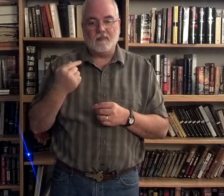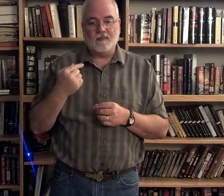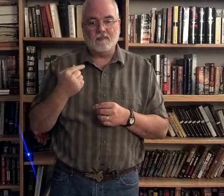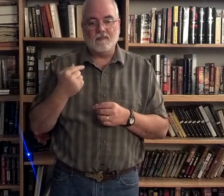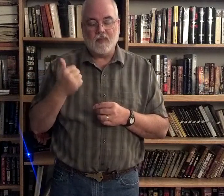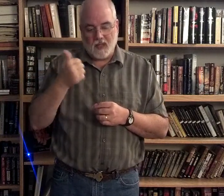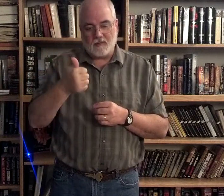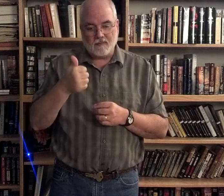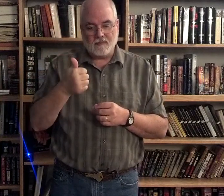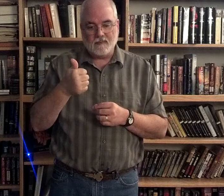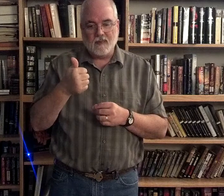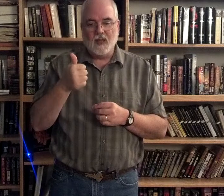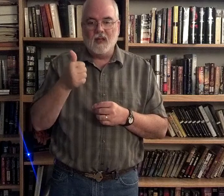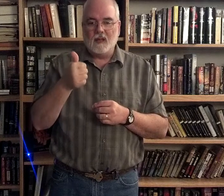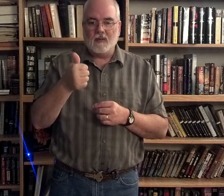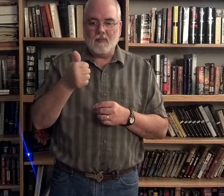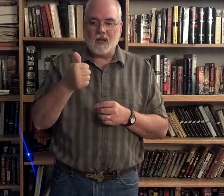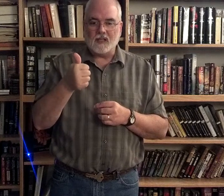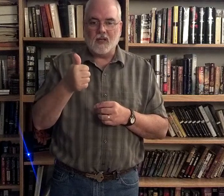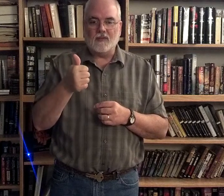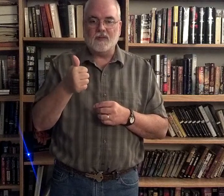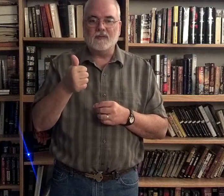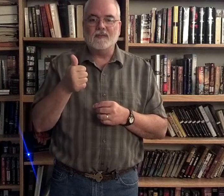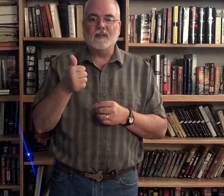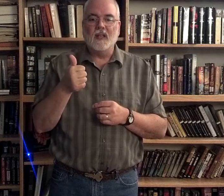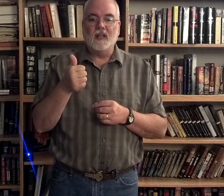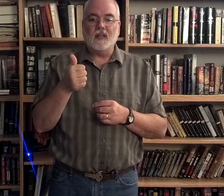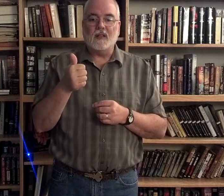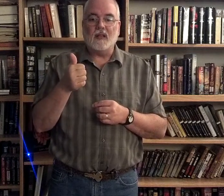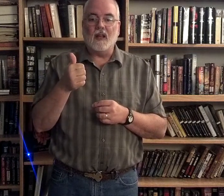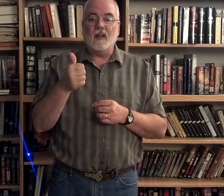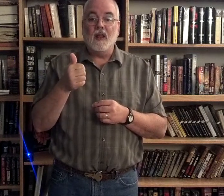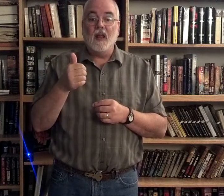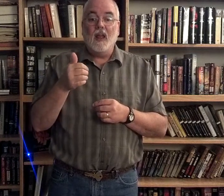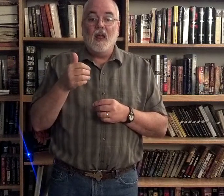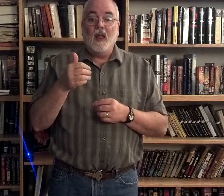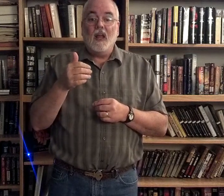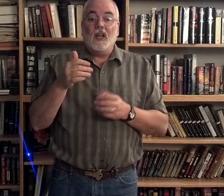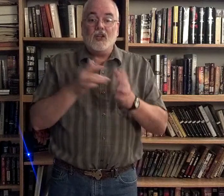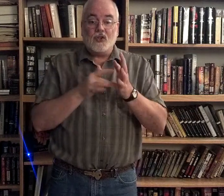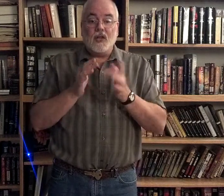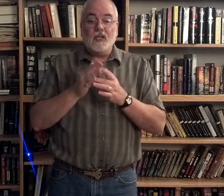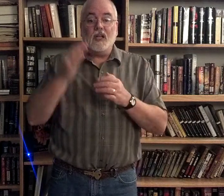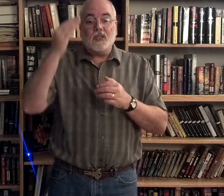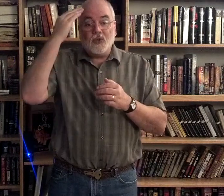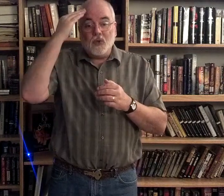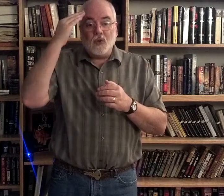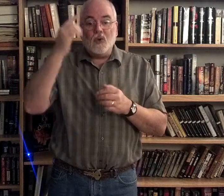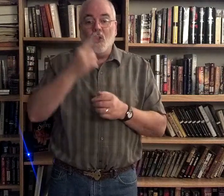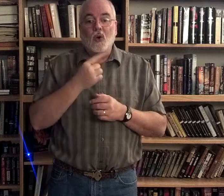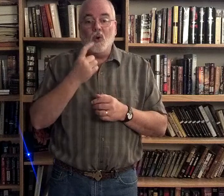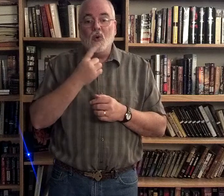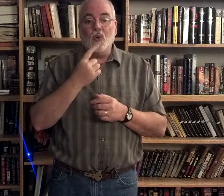Him. Make it as self. Okay? Jesus knew who